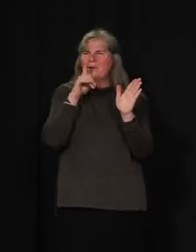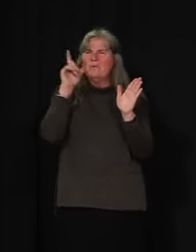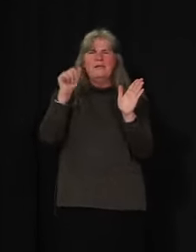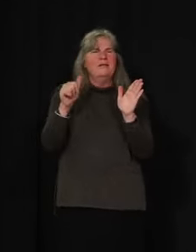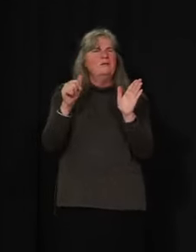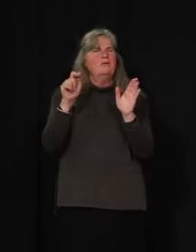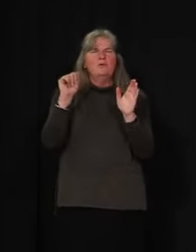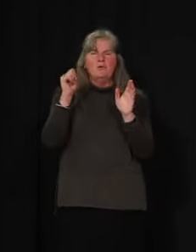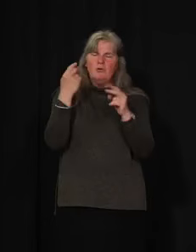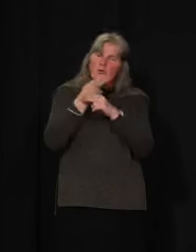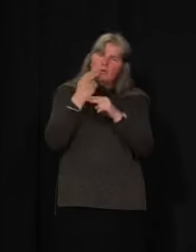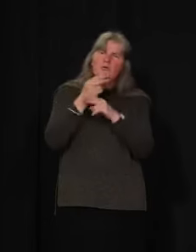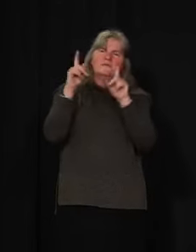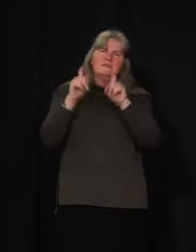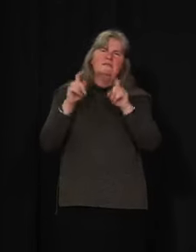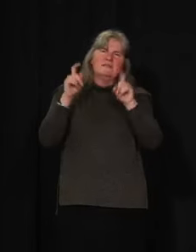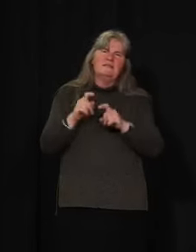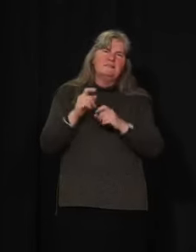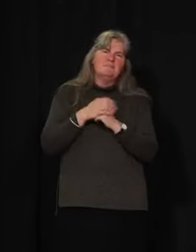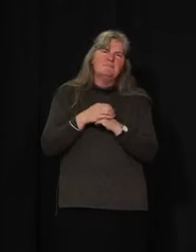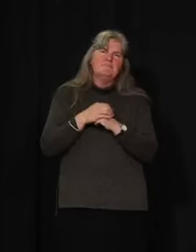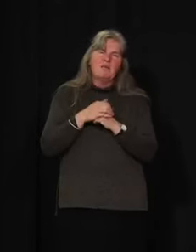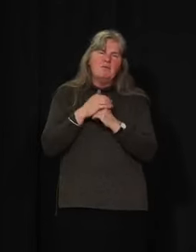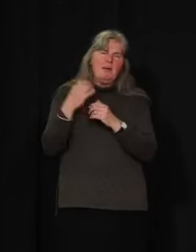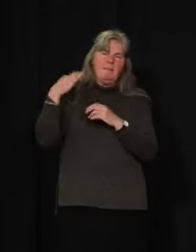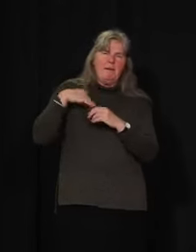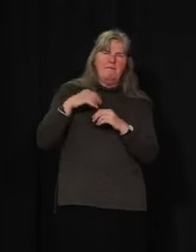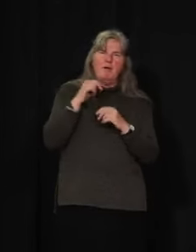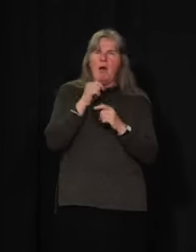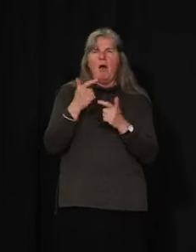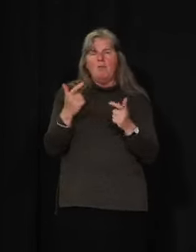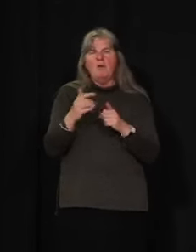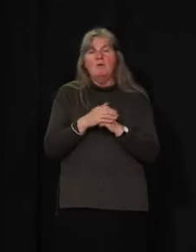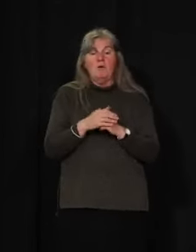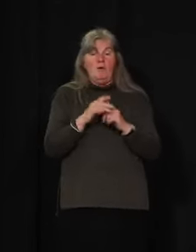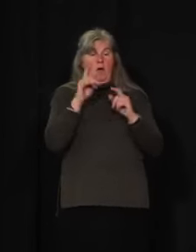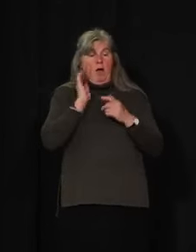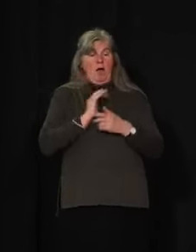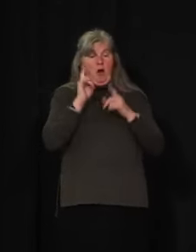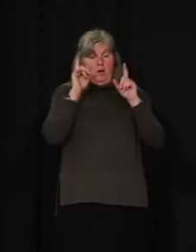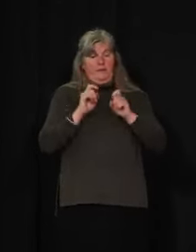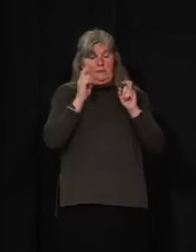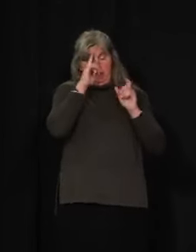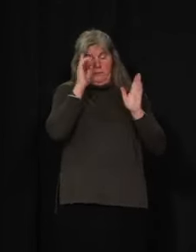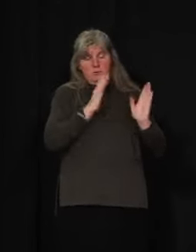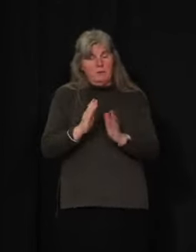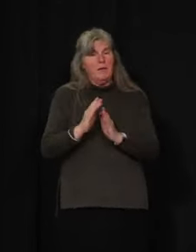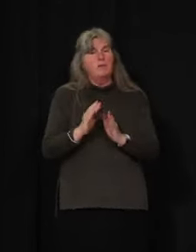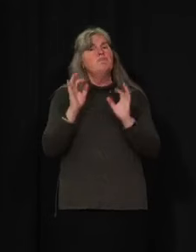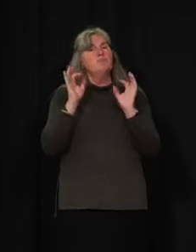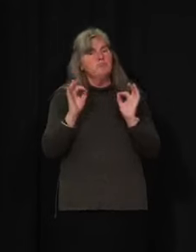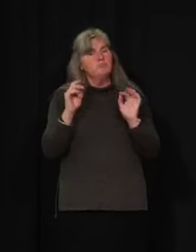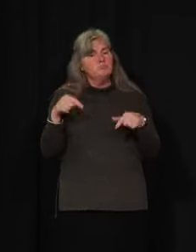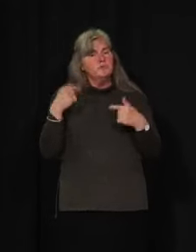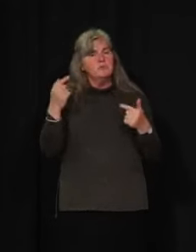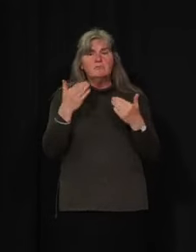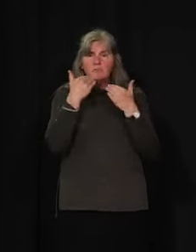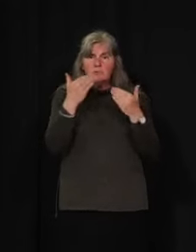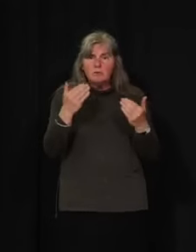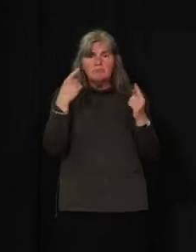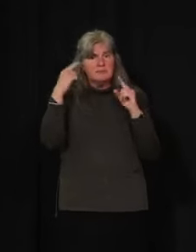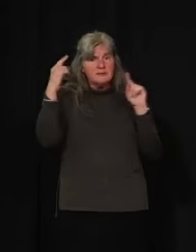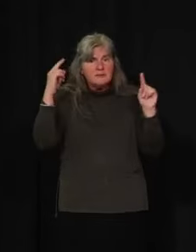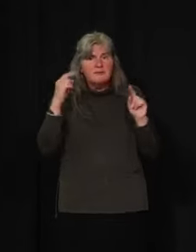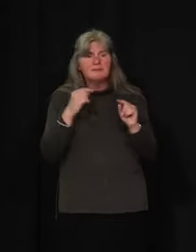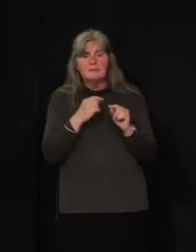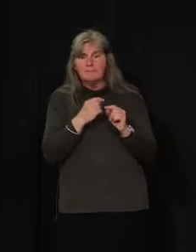into not very useful areas. So at the moment, it's a testing strategy that works for us, and it's able to keep